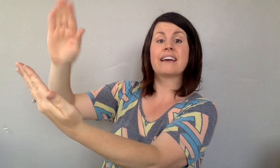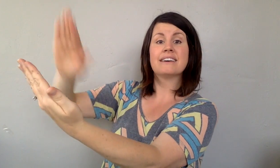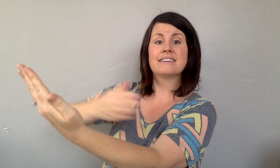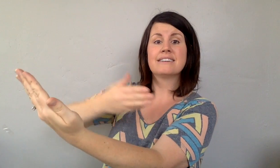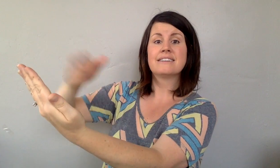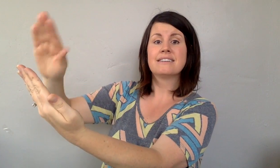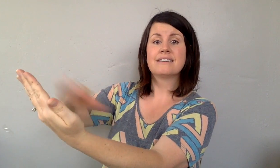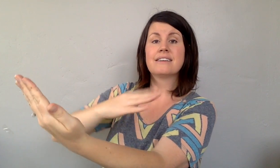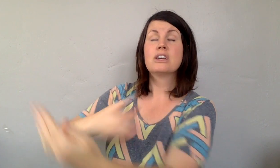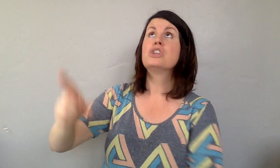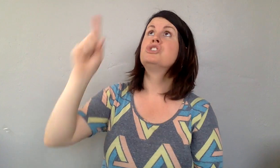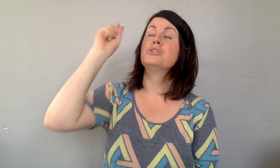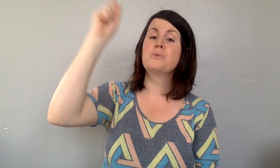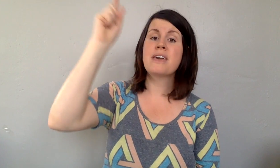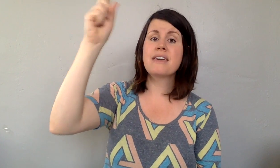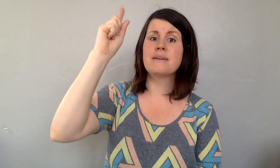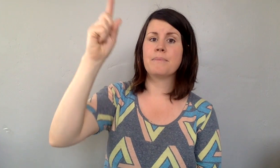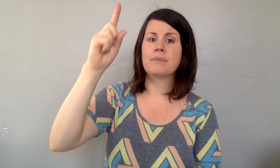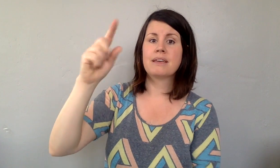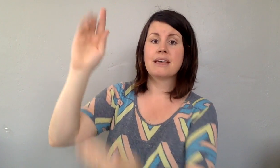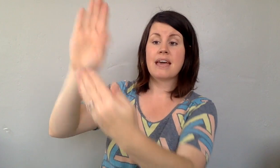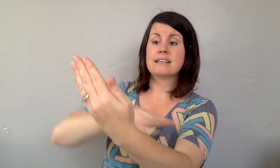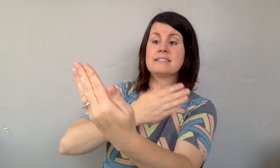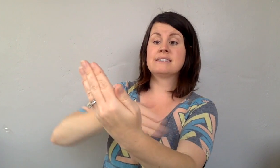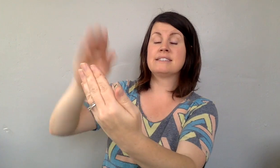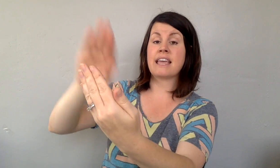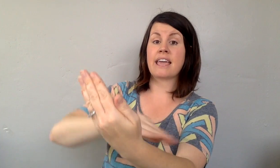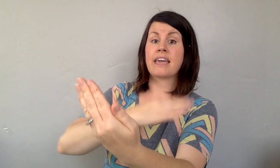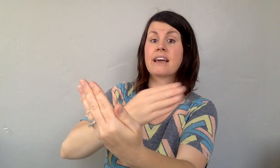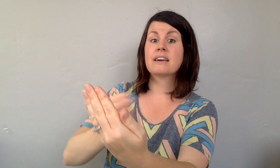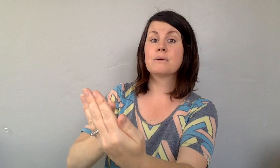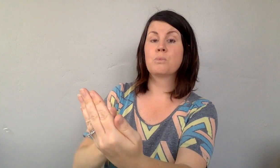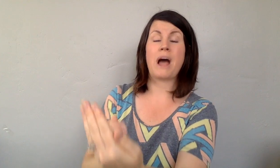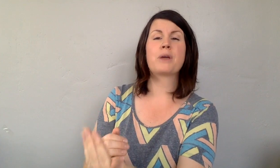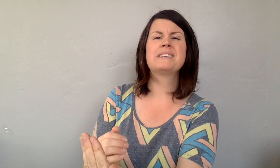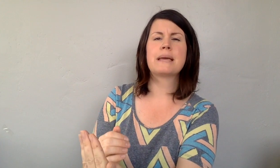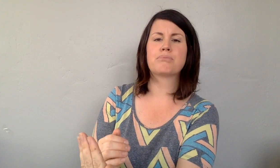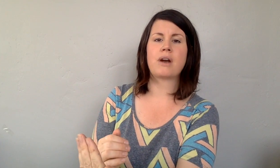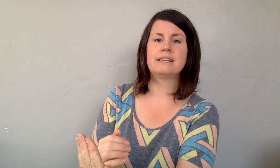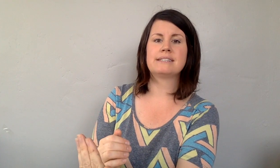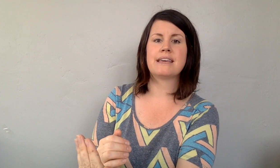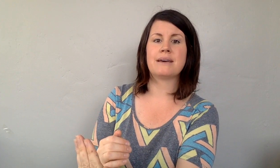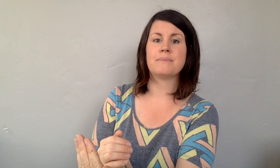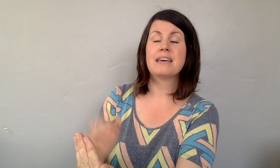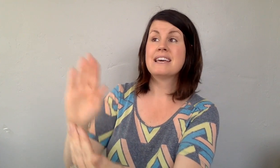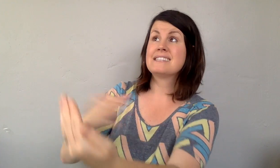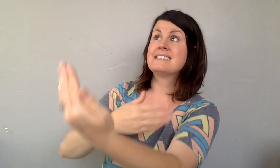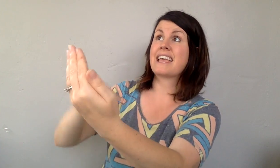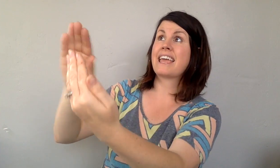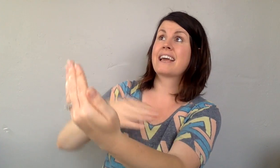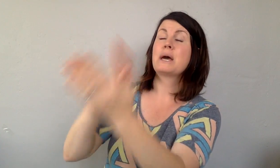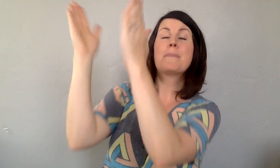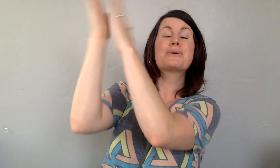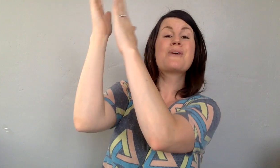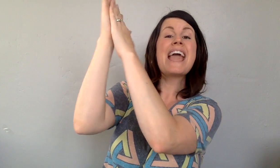to him. Sing, how do we say praise to him? Sing praise